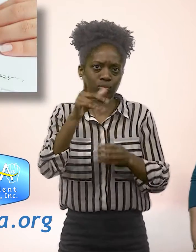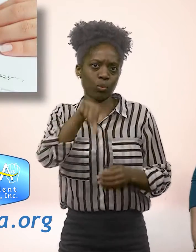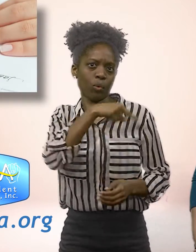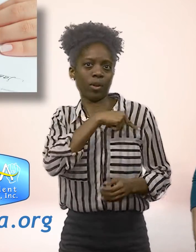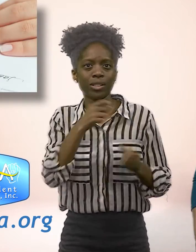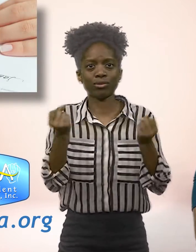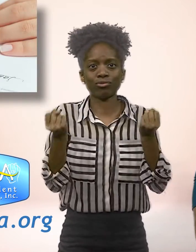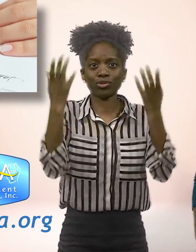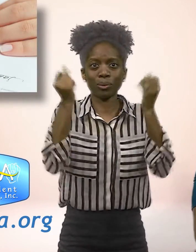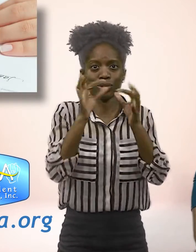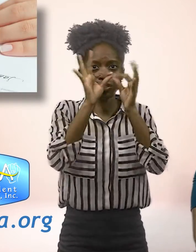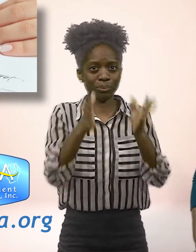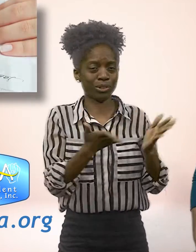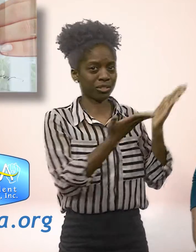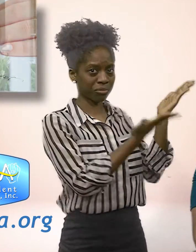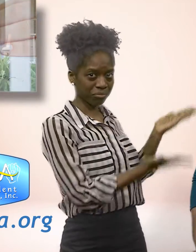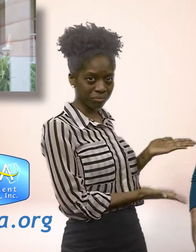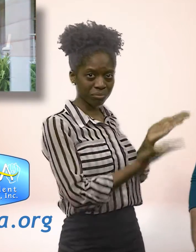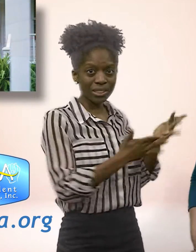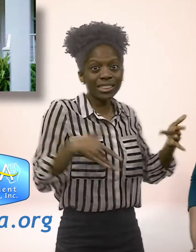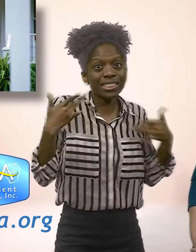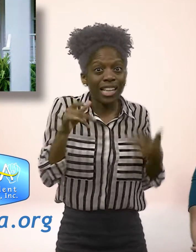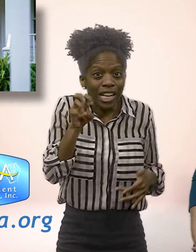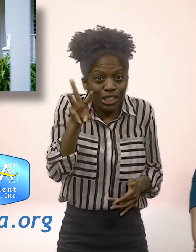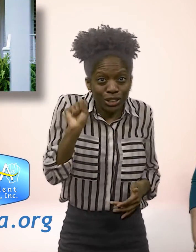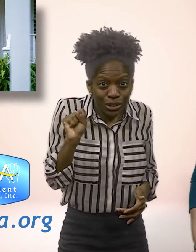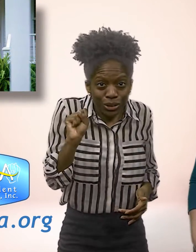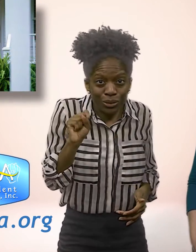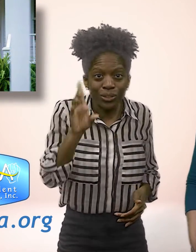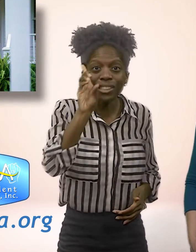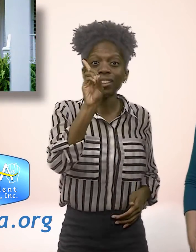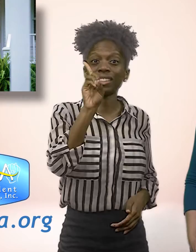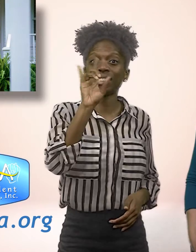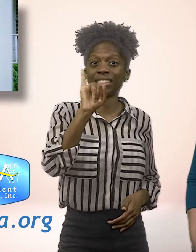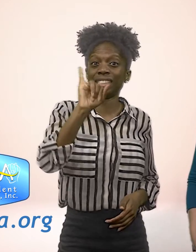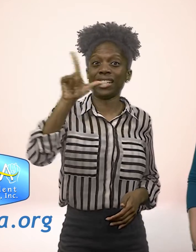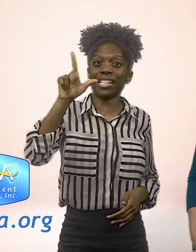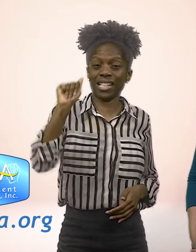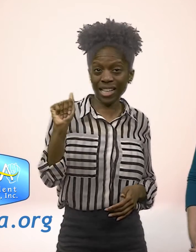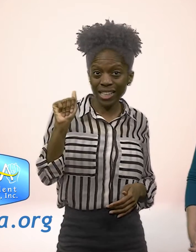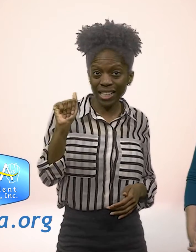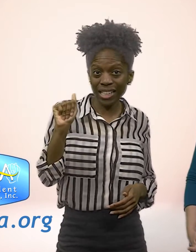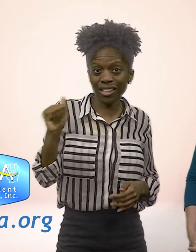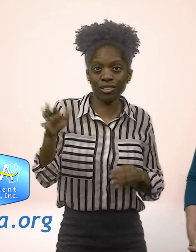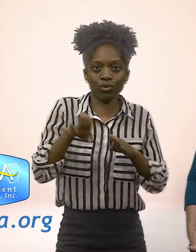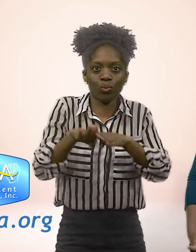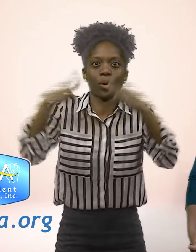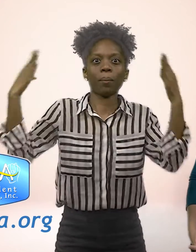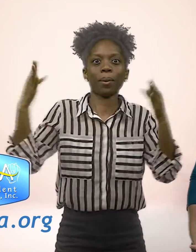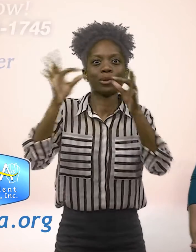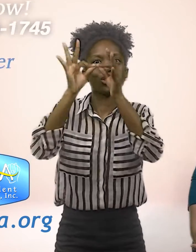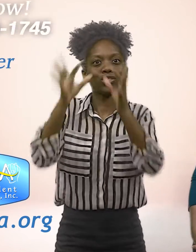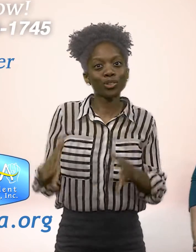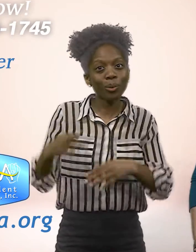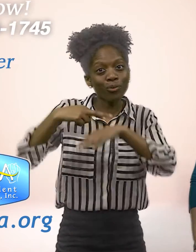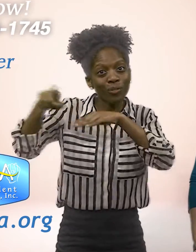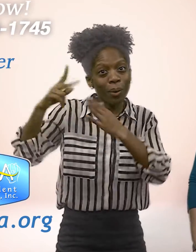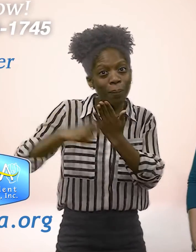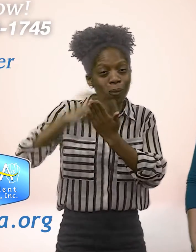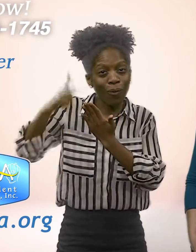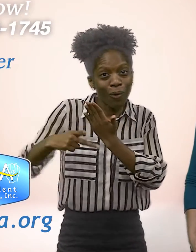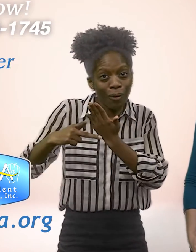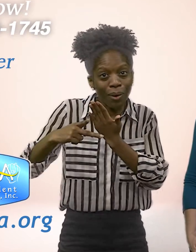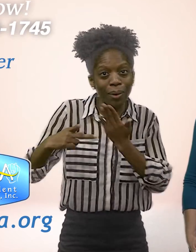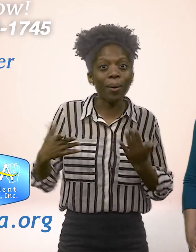businesses use a qualified sign language interpreter. But there's exciting news! Deaf Independent Living Association has reopened their